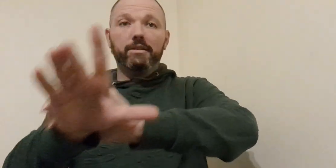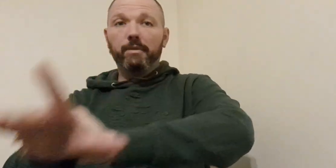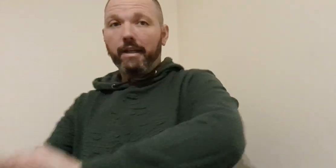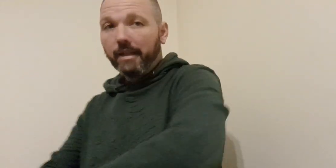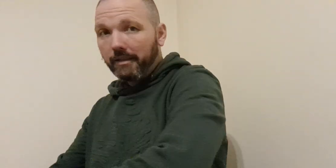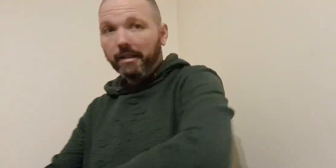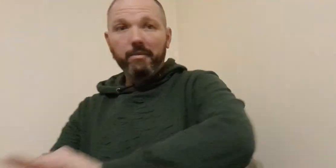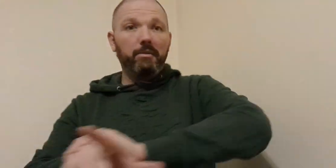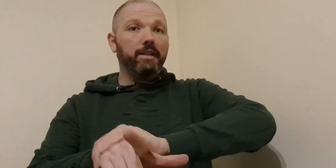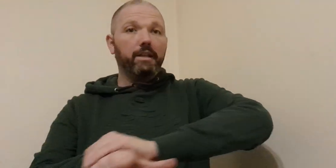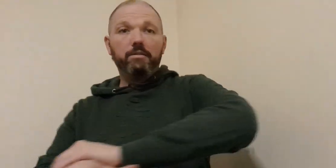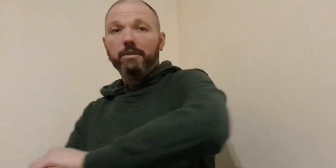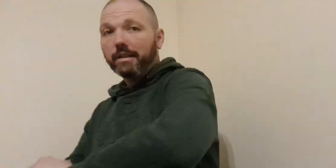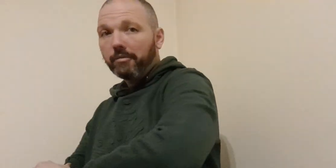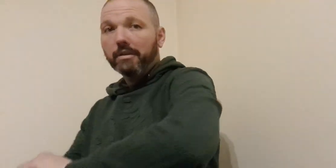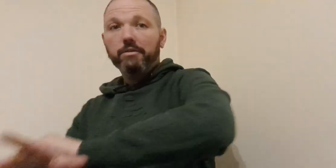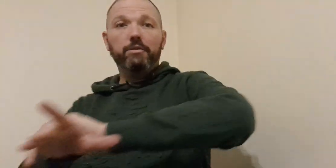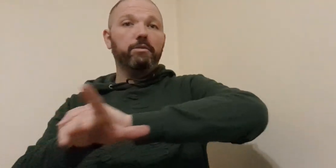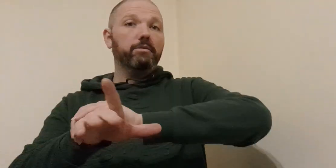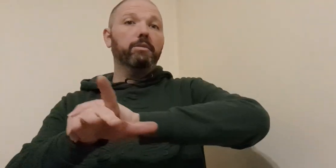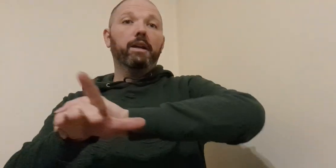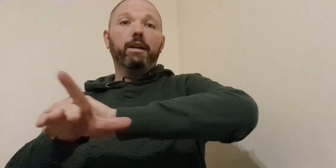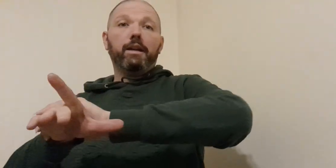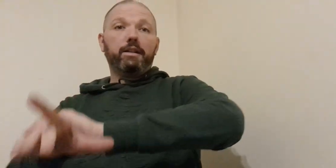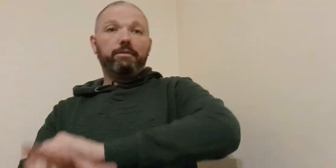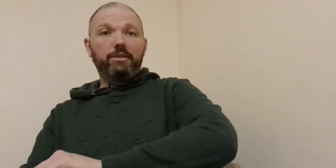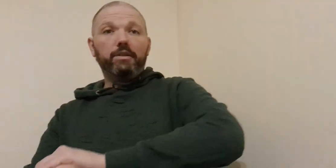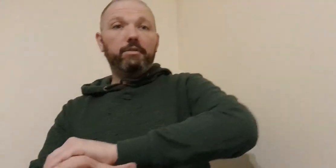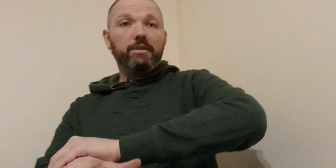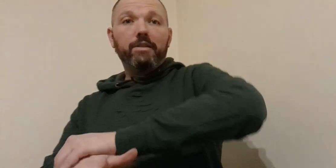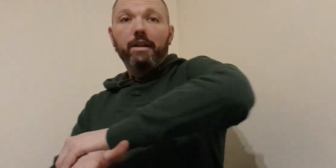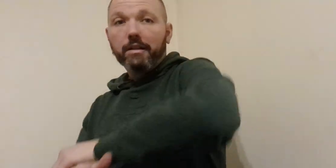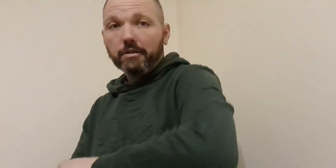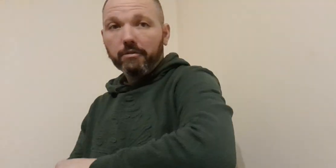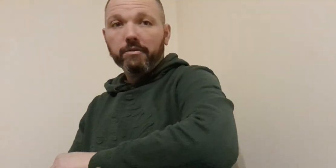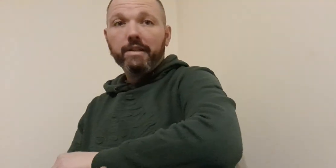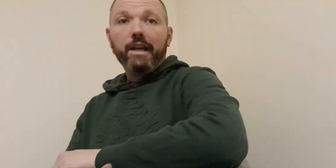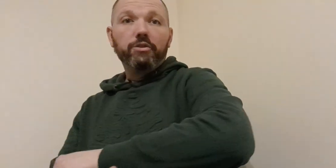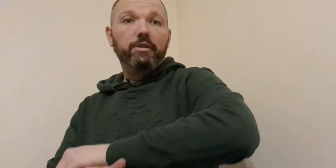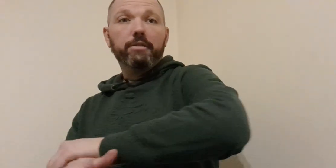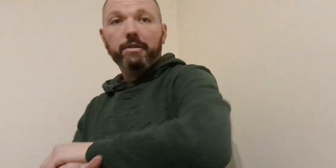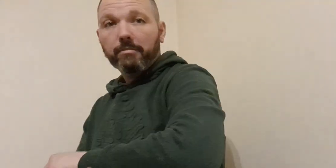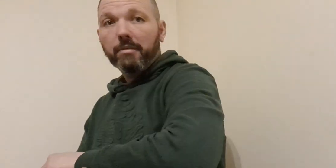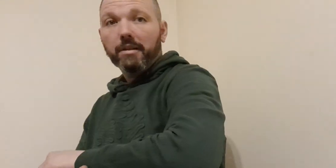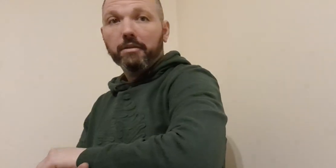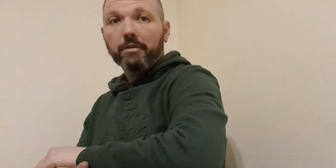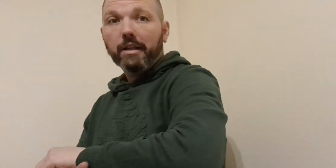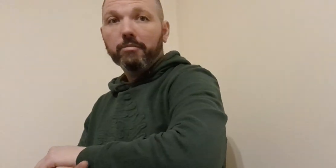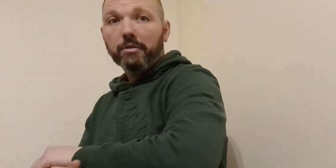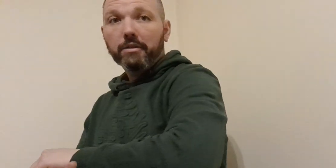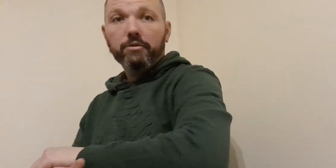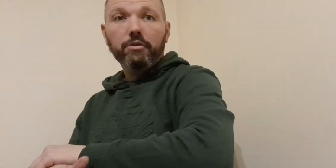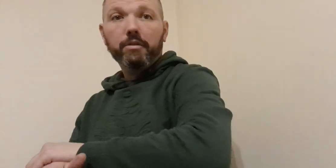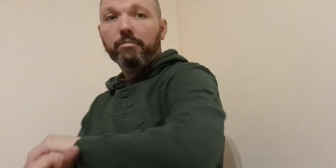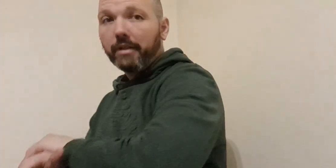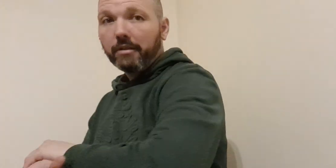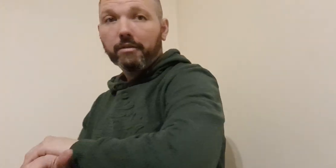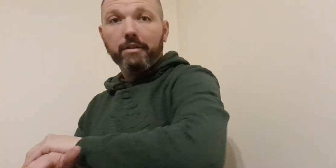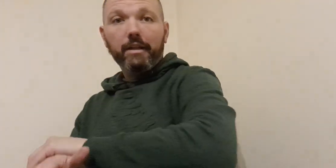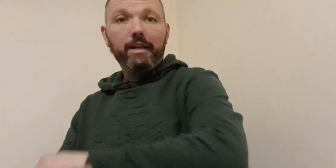this way and then kind of maybe take someone down like go to a kind of a side wrist lock like go slash like go into maybe like go an elbow like a joint break or an